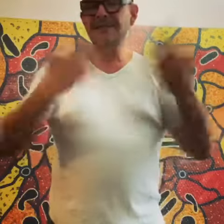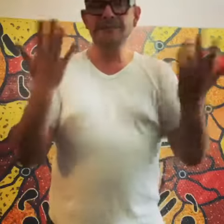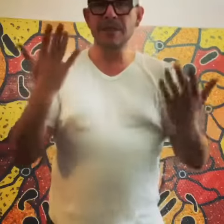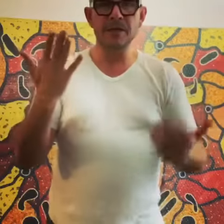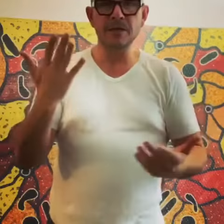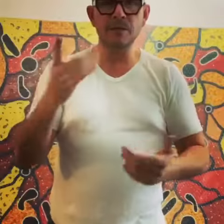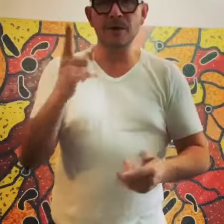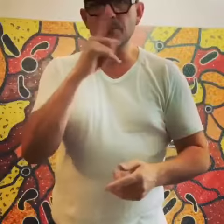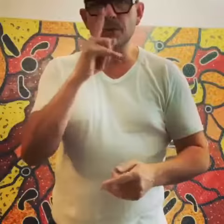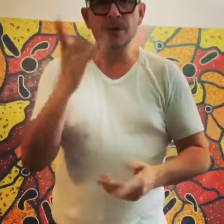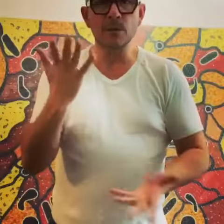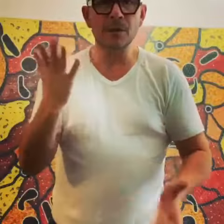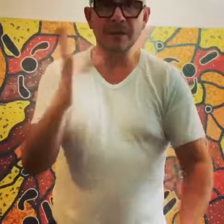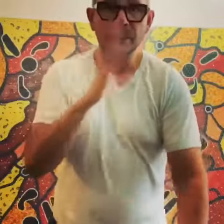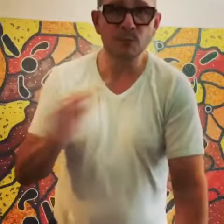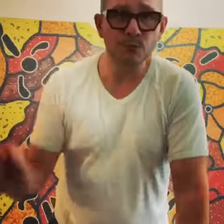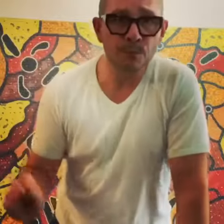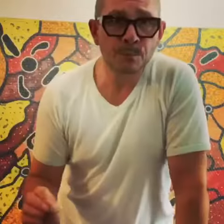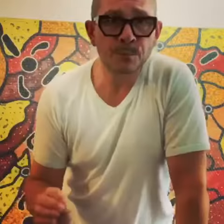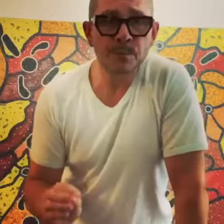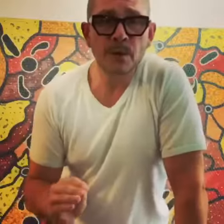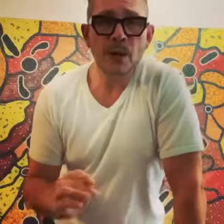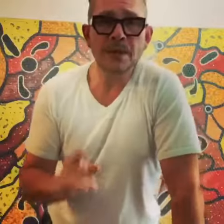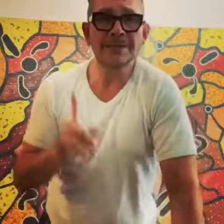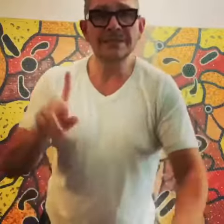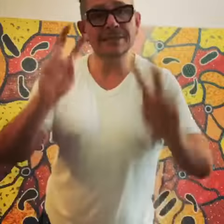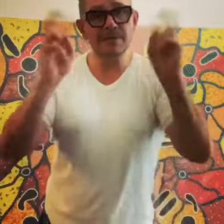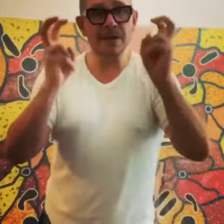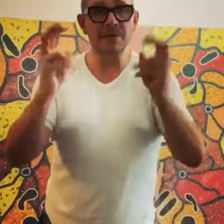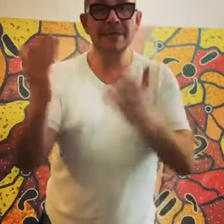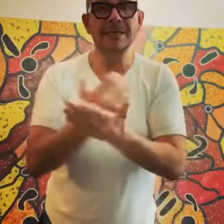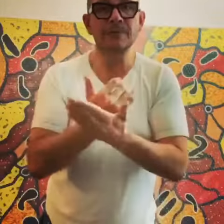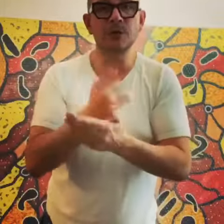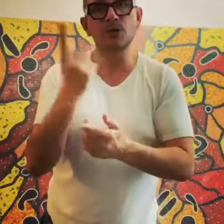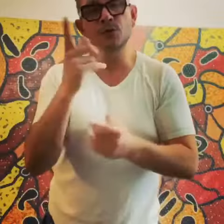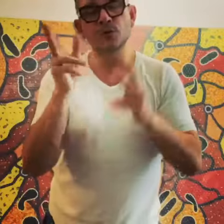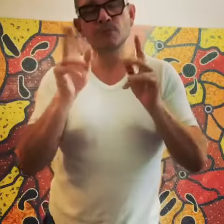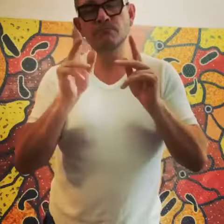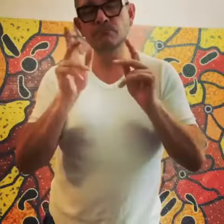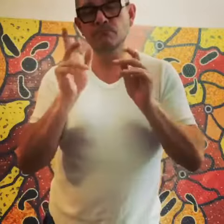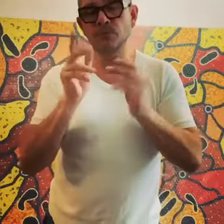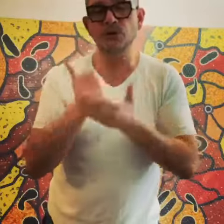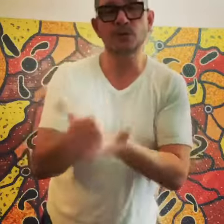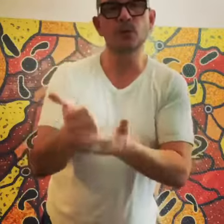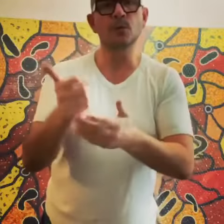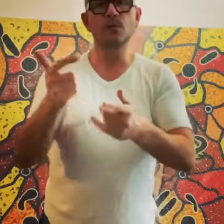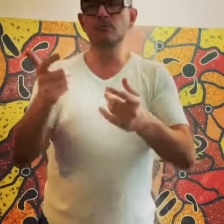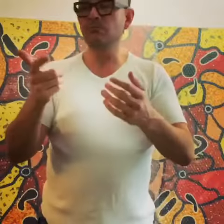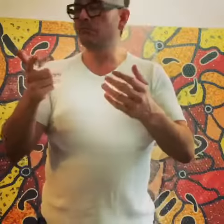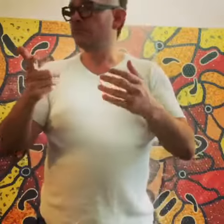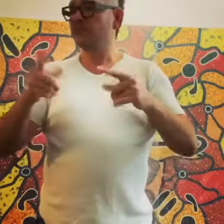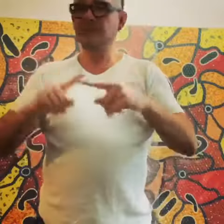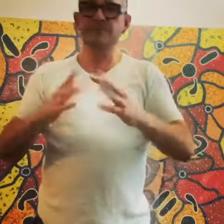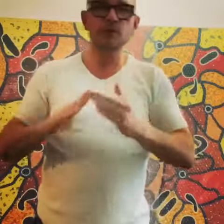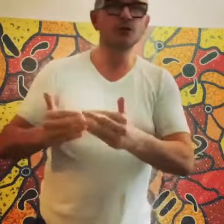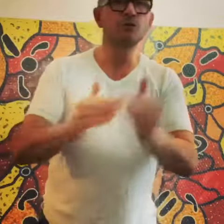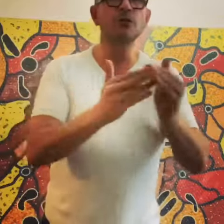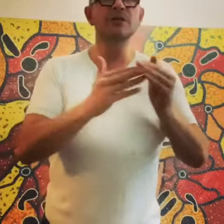It's about making people where they come from. It's about keeping you support. The few communities